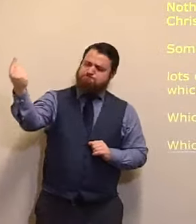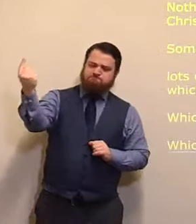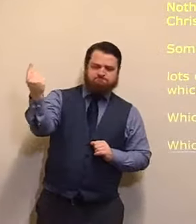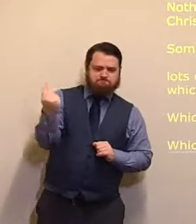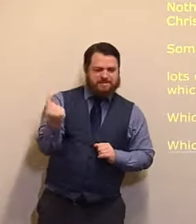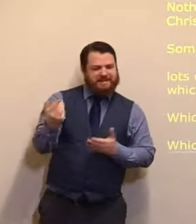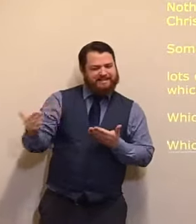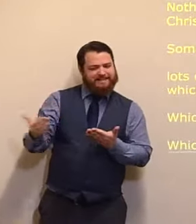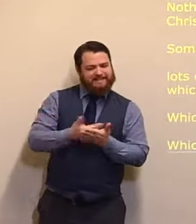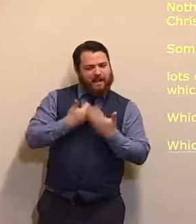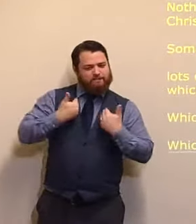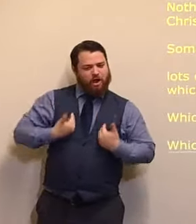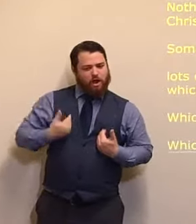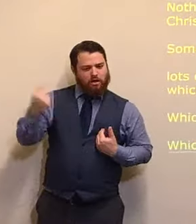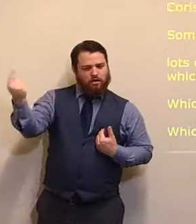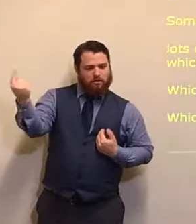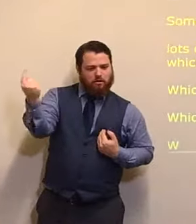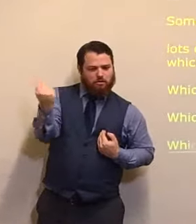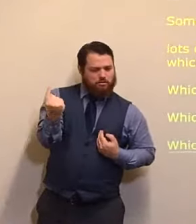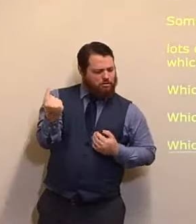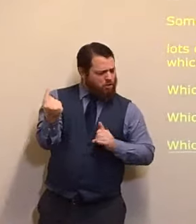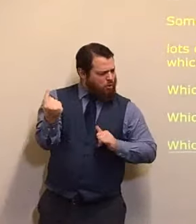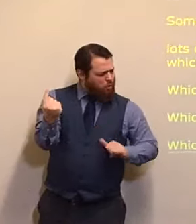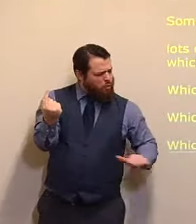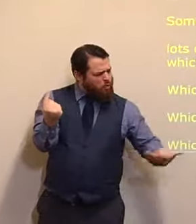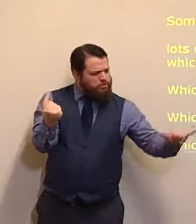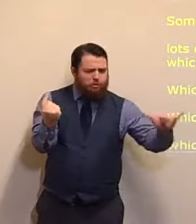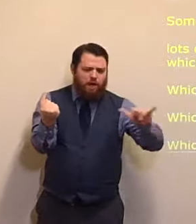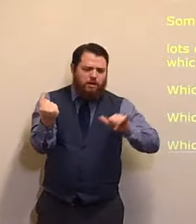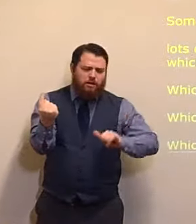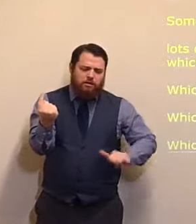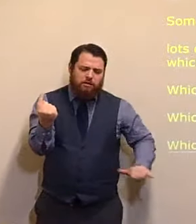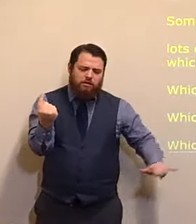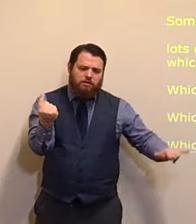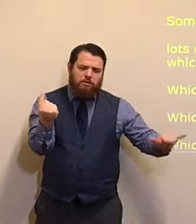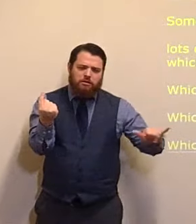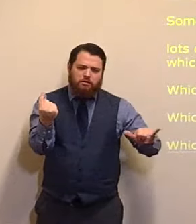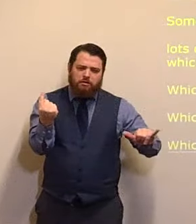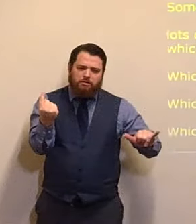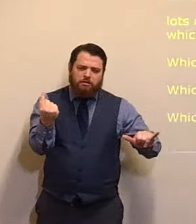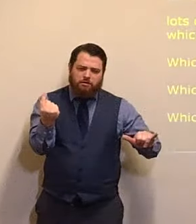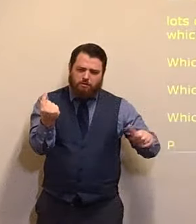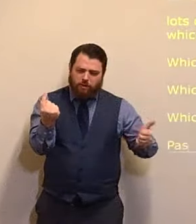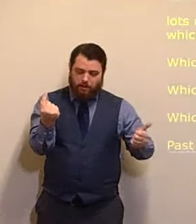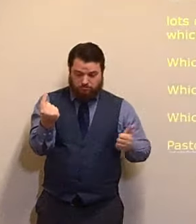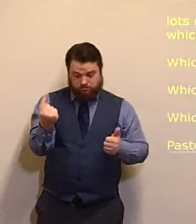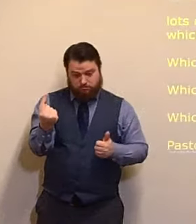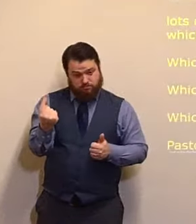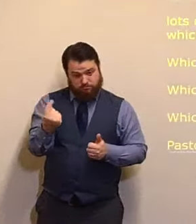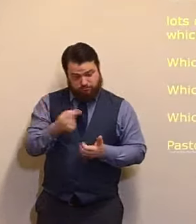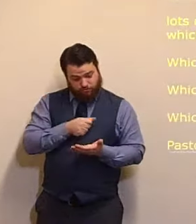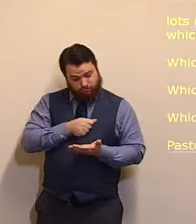saddened by it, because, I meet some Christians, if I may say, some so-called Christians, they are still not sure.